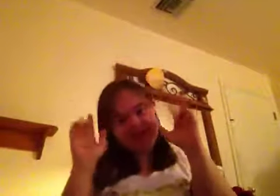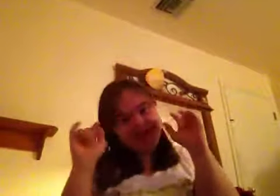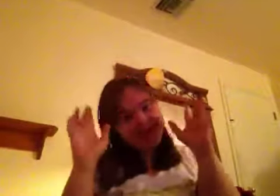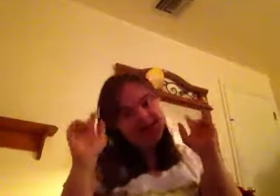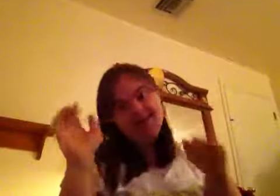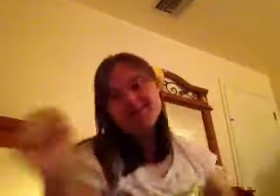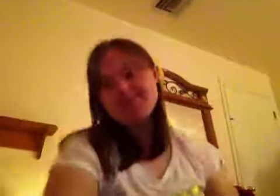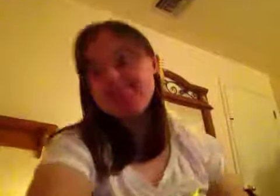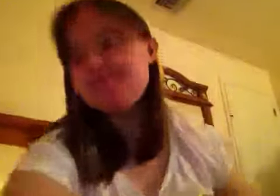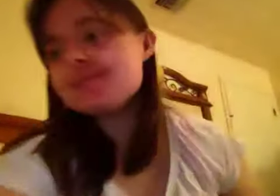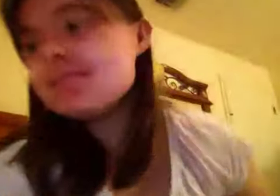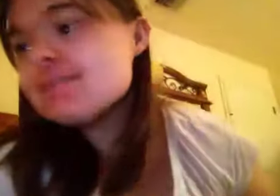Jenny